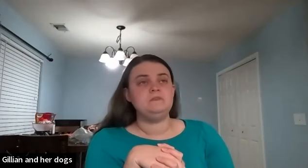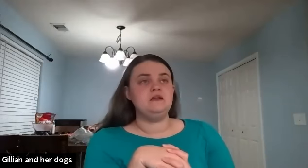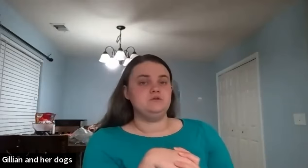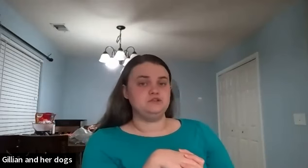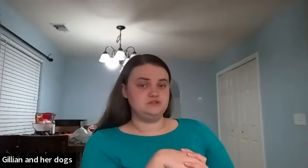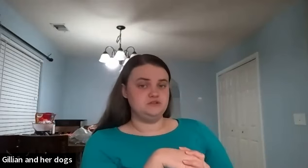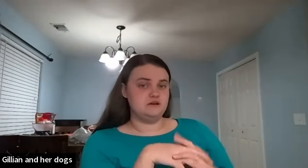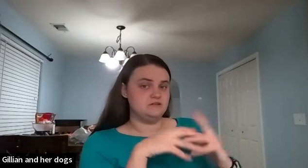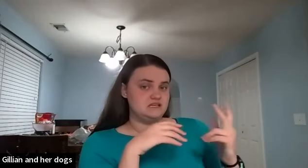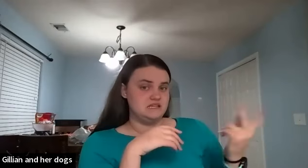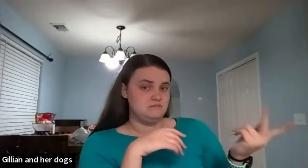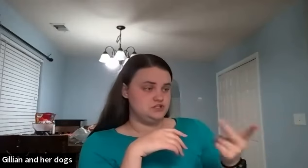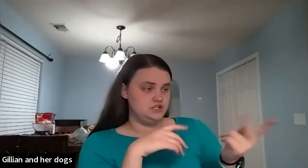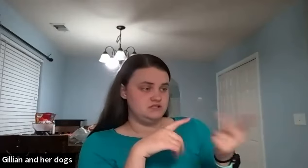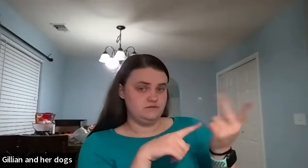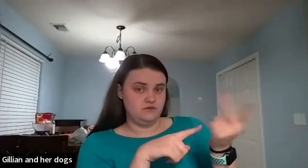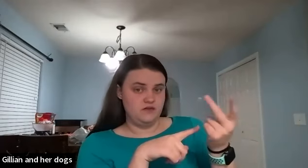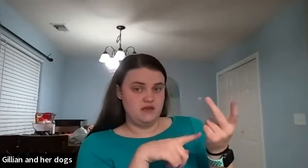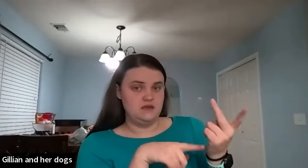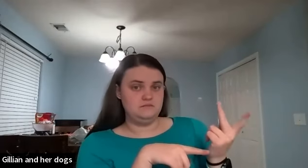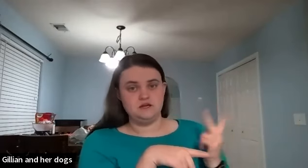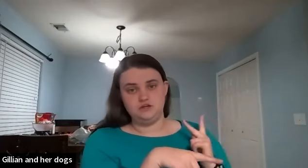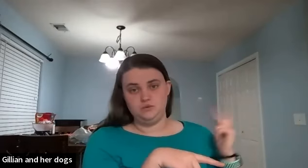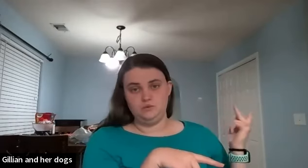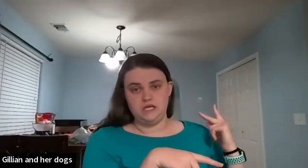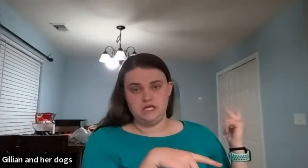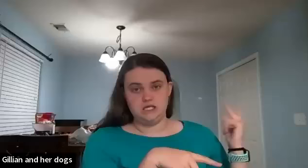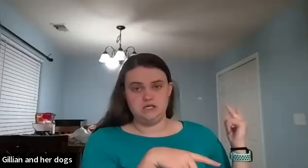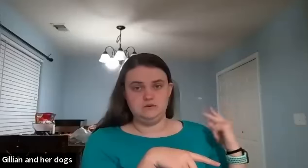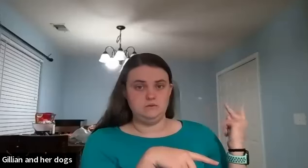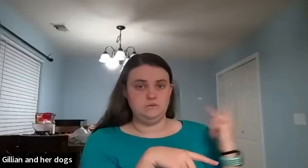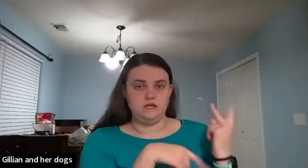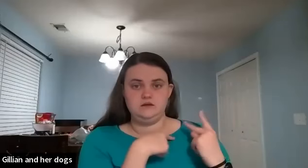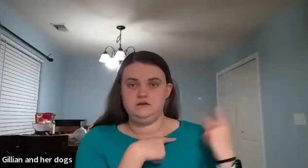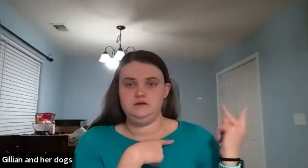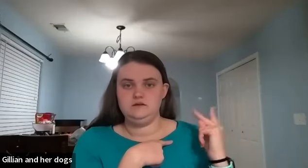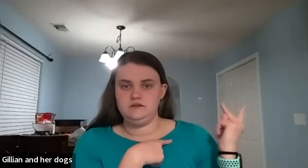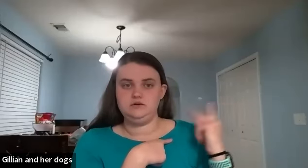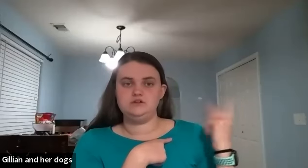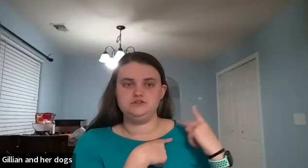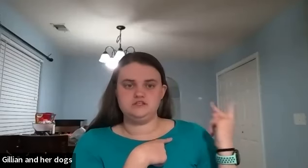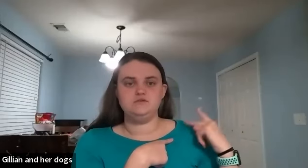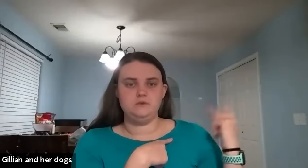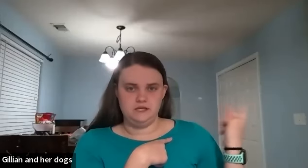what you do is almost that same motion you did for the they but now you do we we like you include yourself we